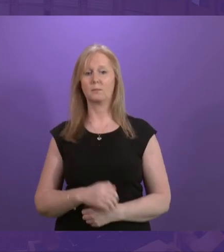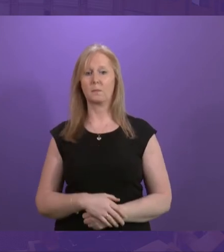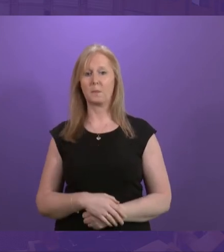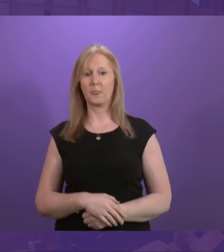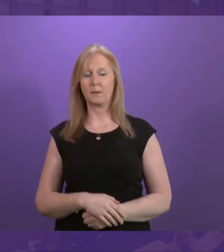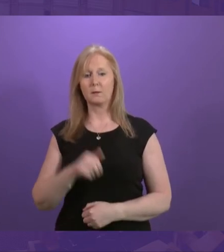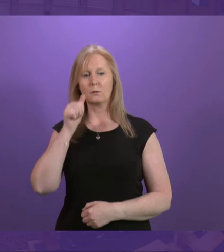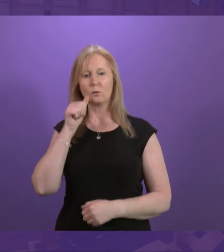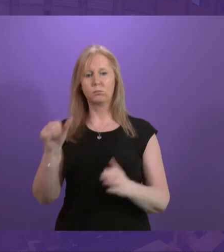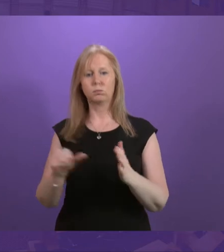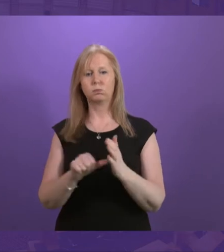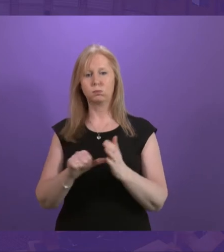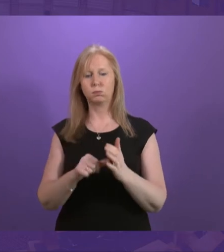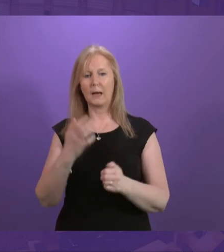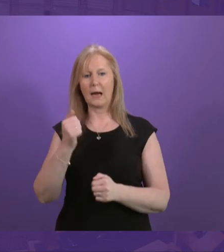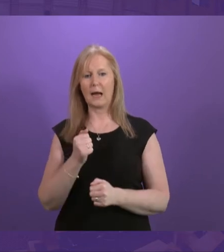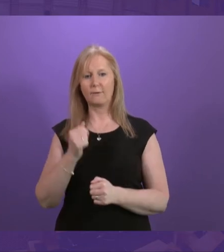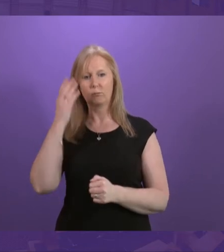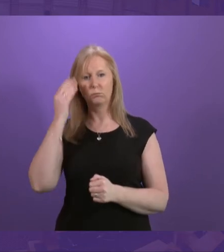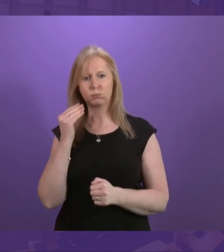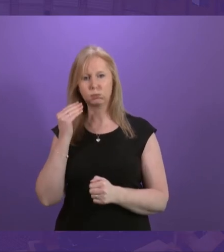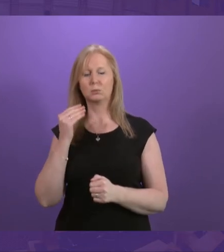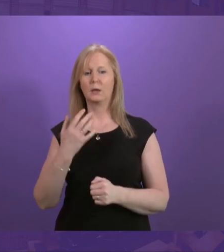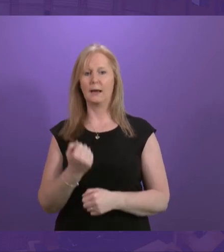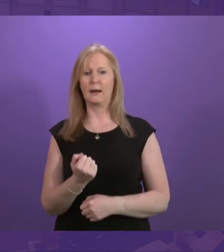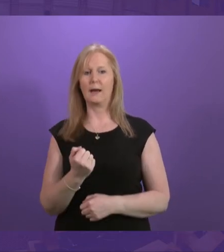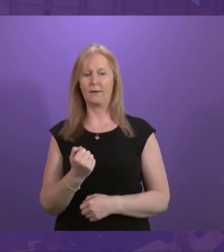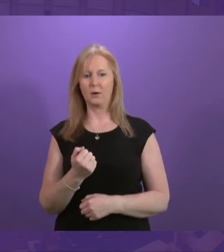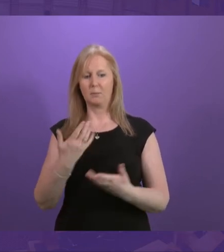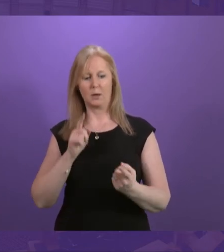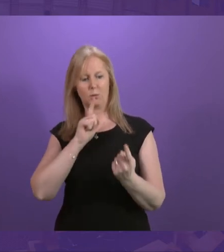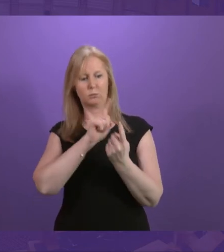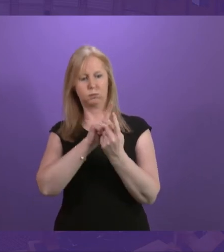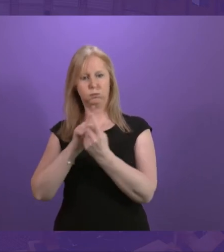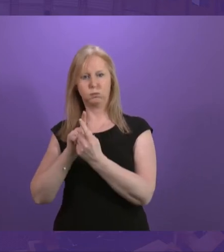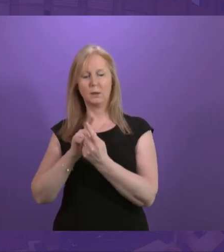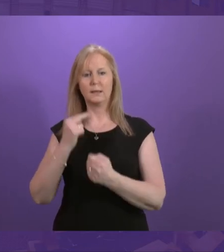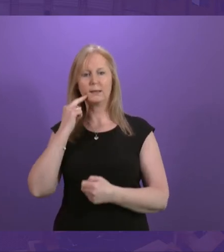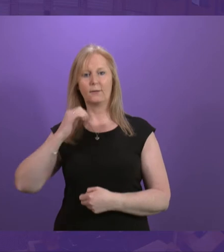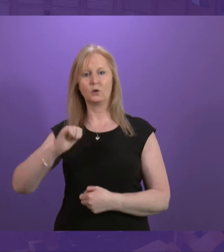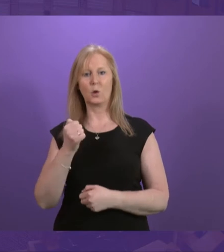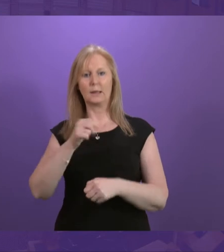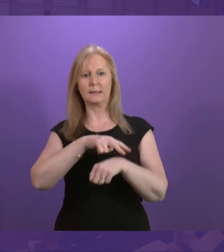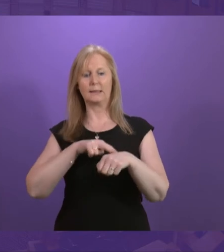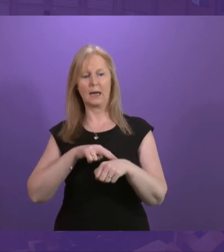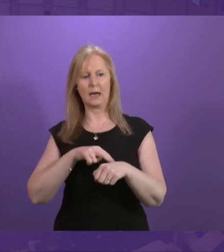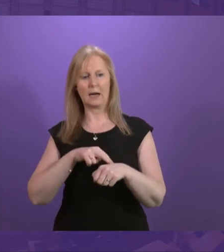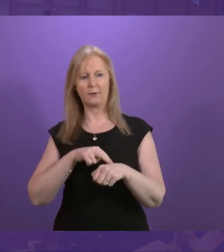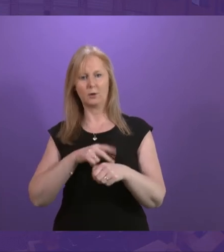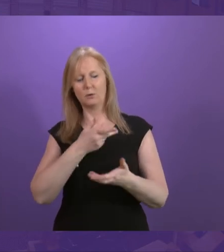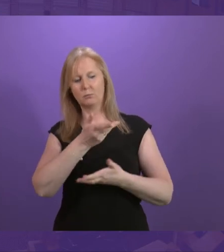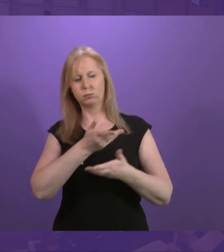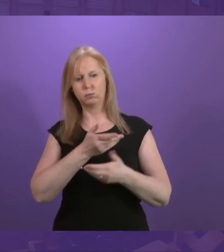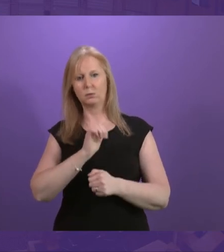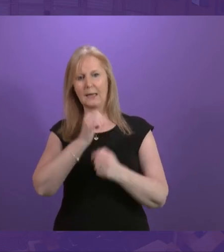faced by people living with sensory impairment. I recently met with staff from Deaf Scotland to discuss the issues facing people with hearing